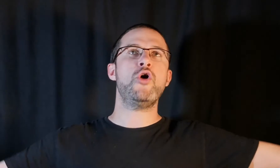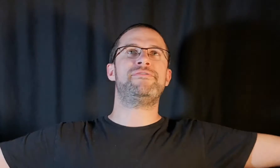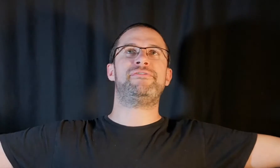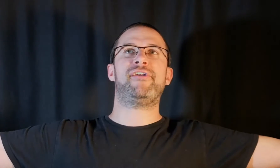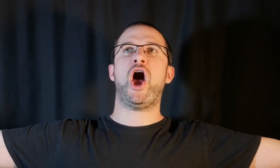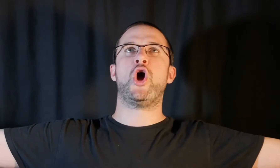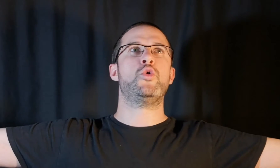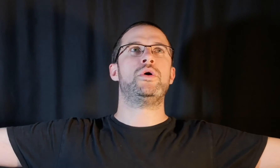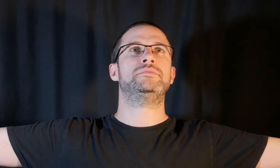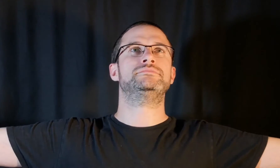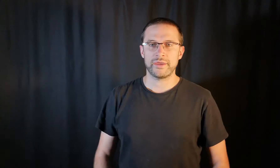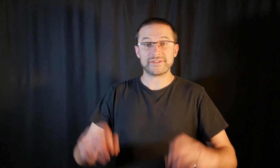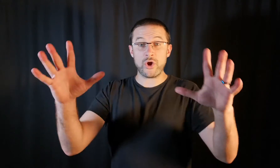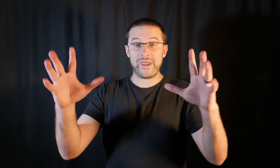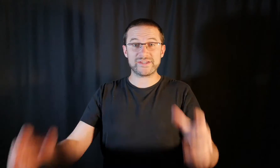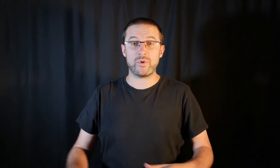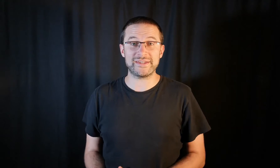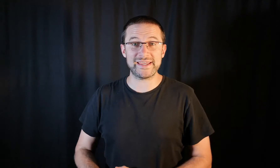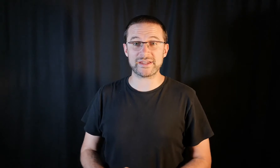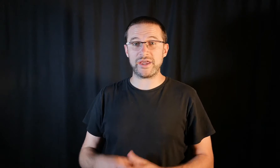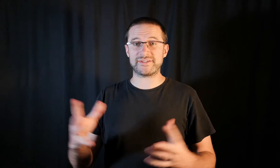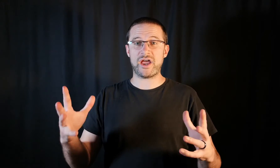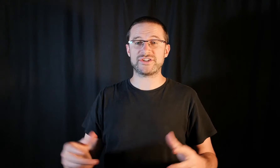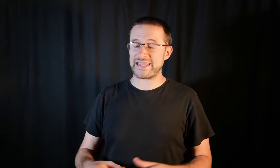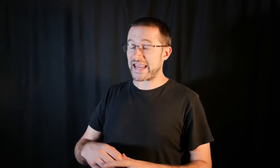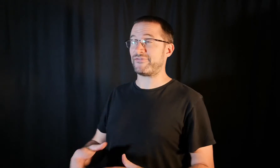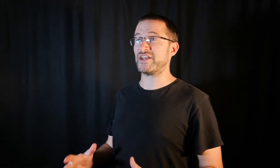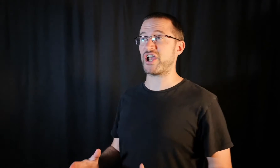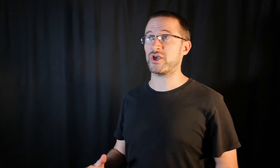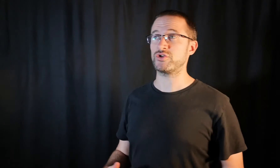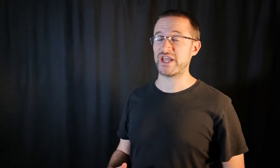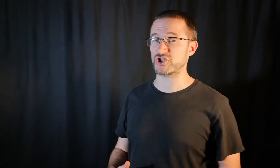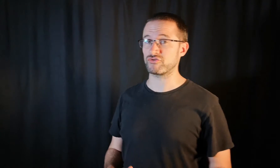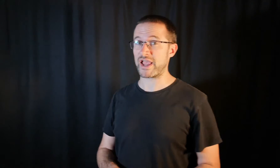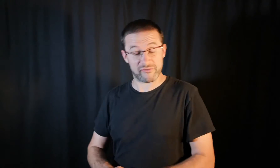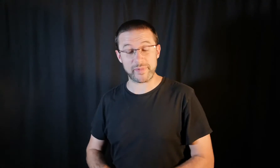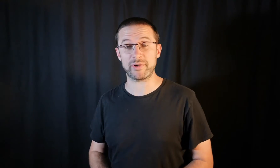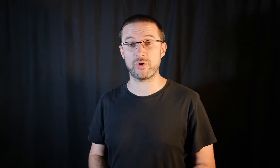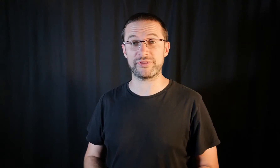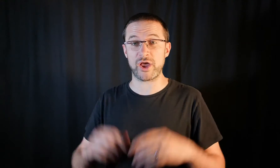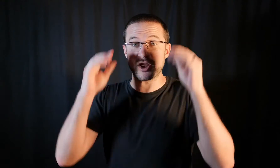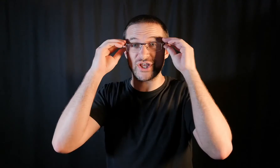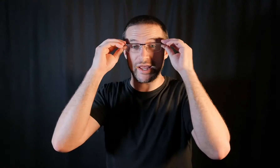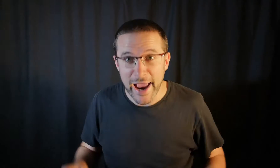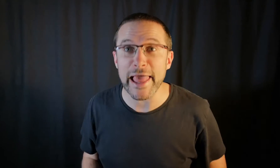Overflow! So here's what I did I turned to the evangelical dictionary of biblical theology Hello!